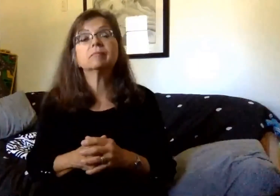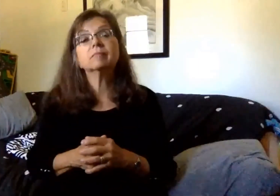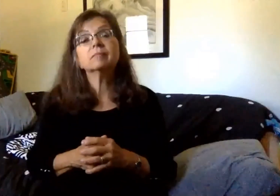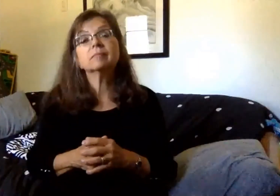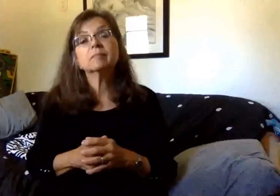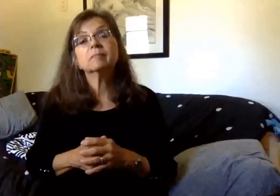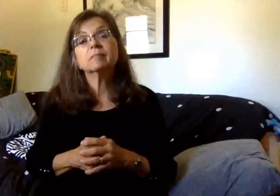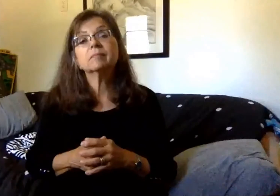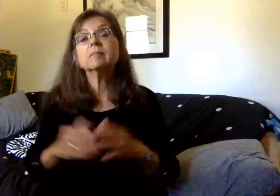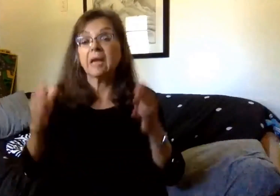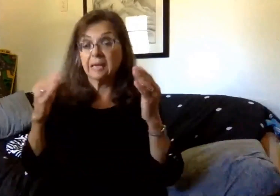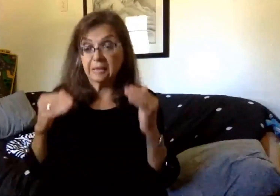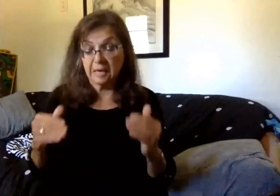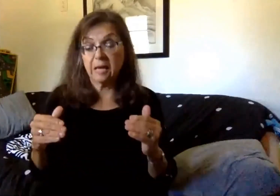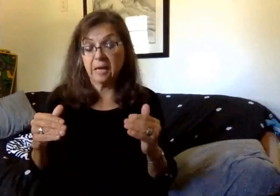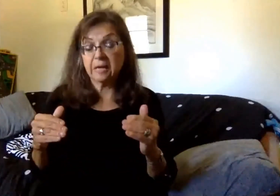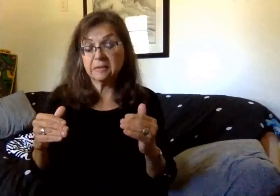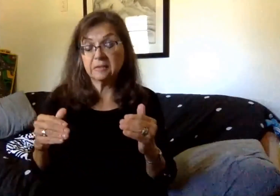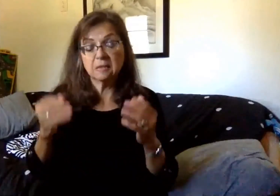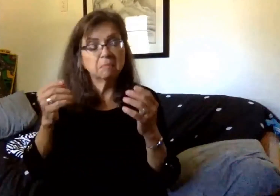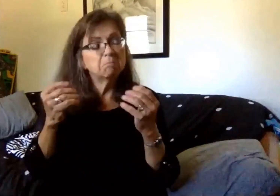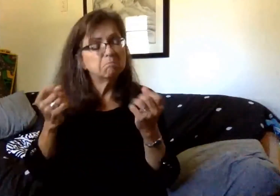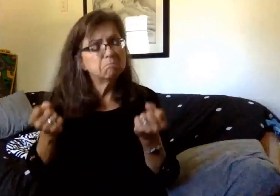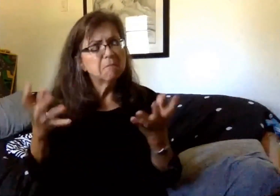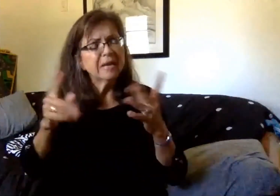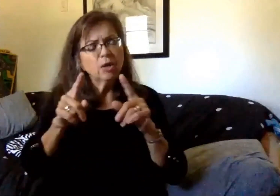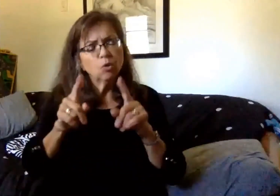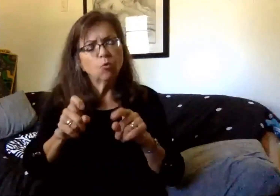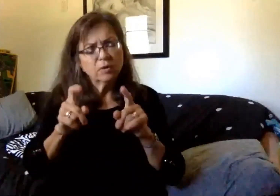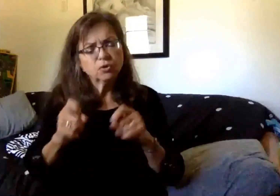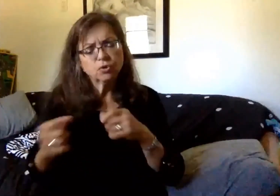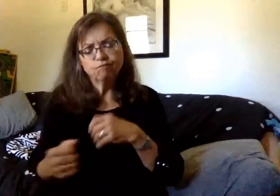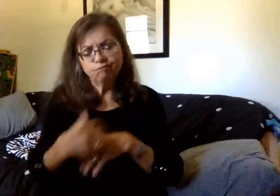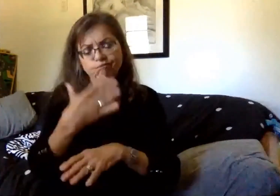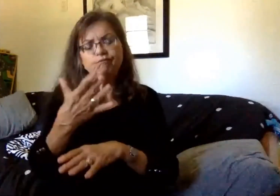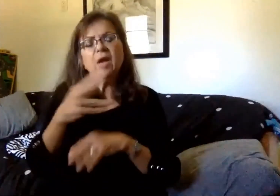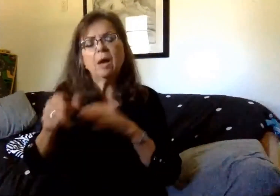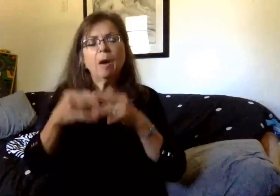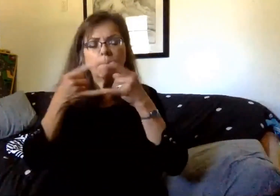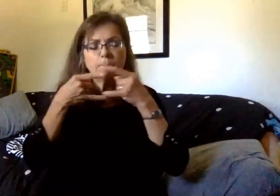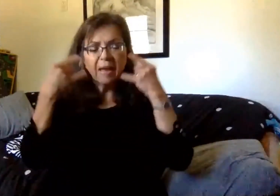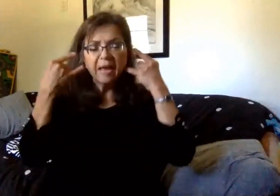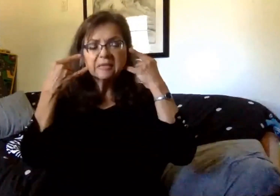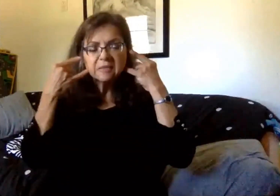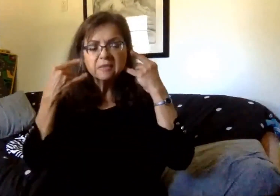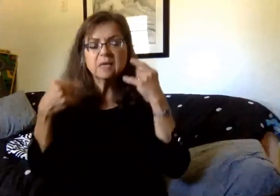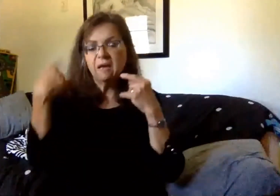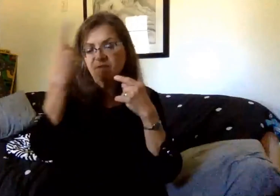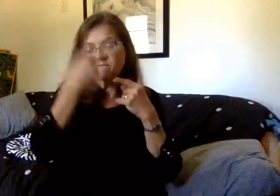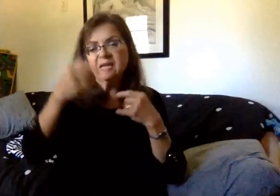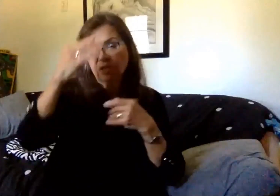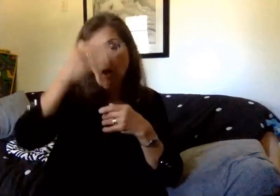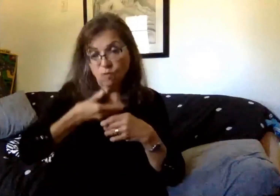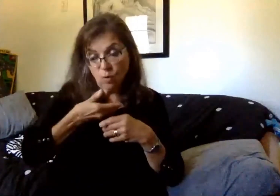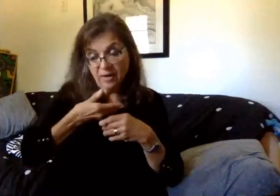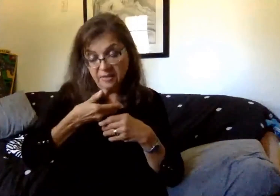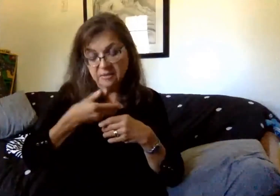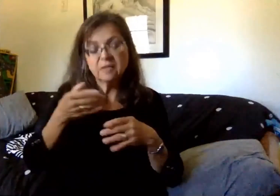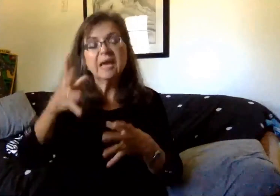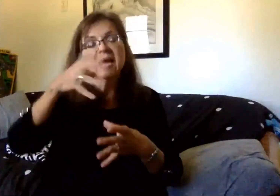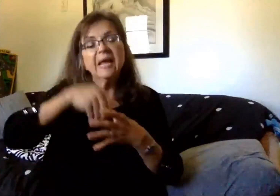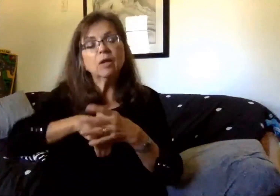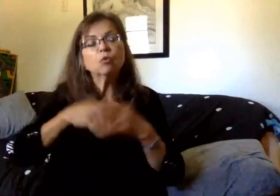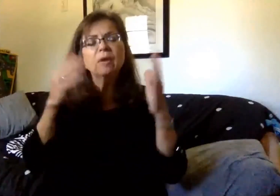Next up, we did receive a number of questions about masks and face coverings, including the